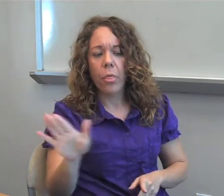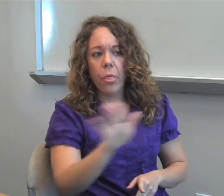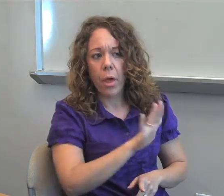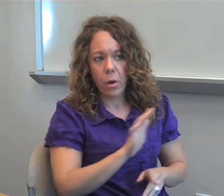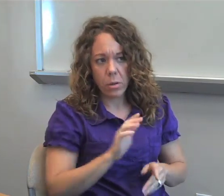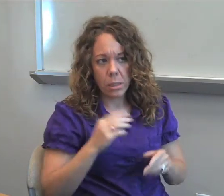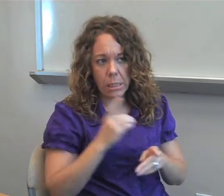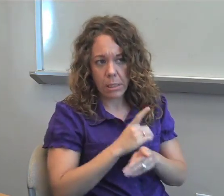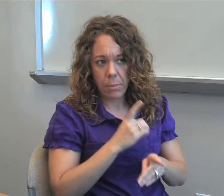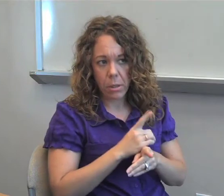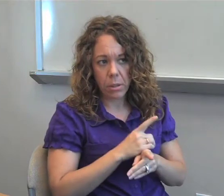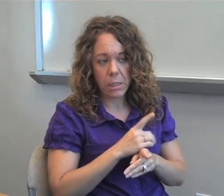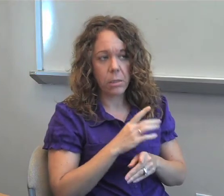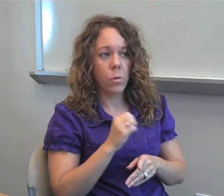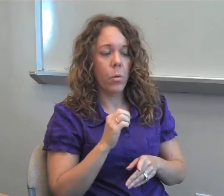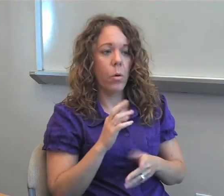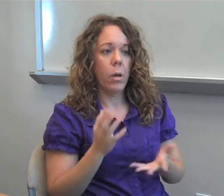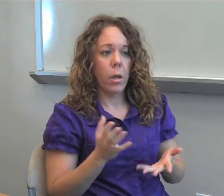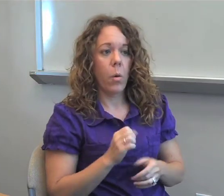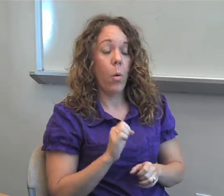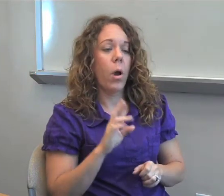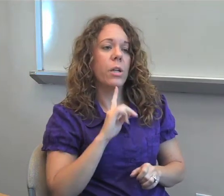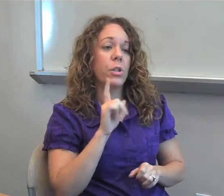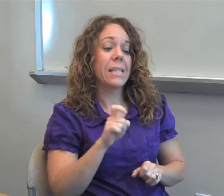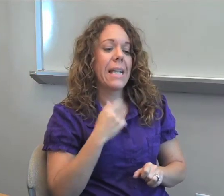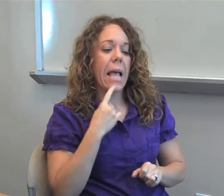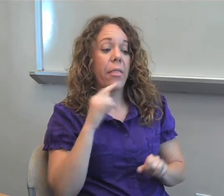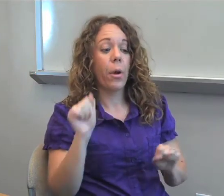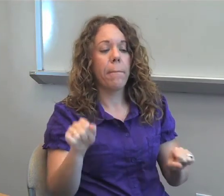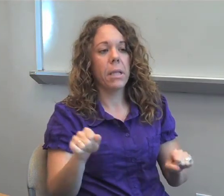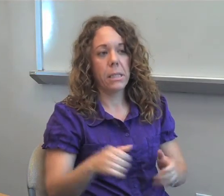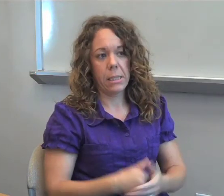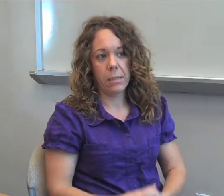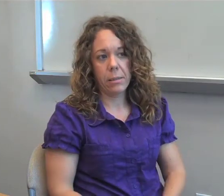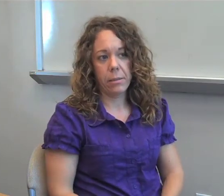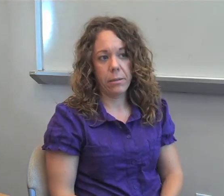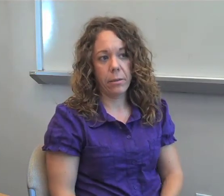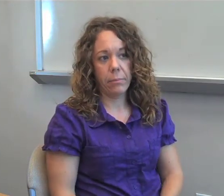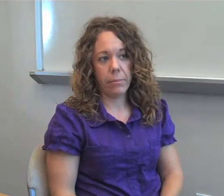are. And their disabilities, you know, or I should say their abilities.